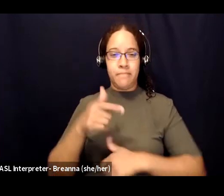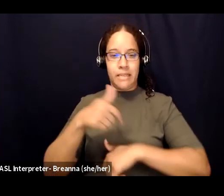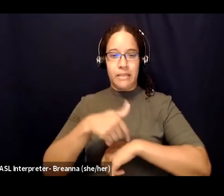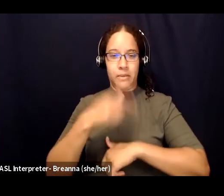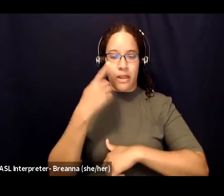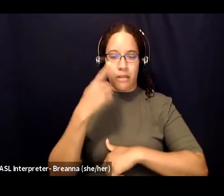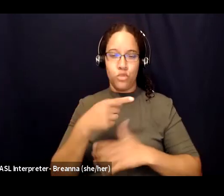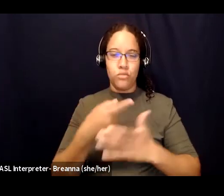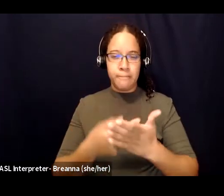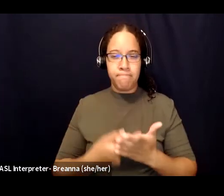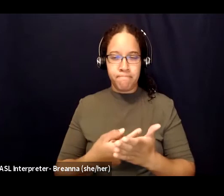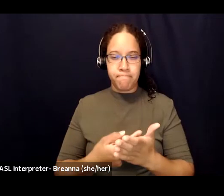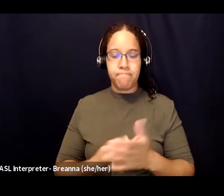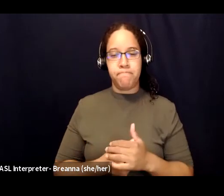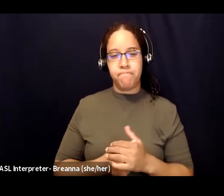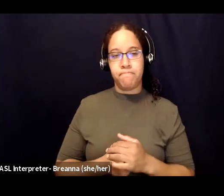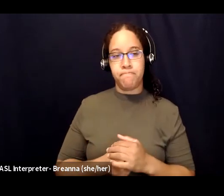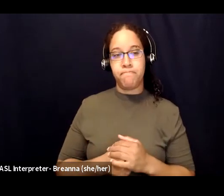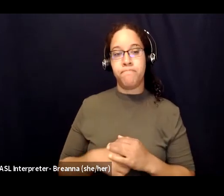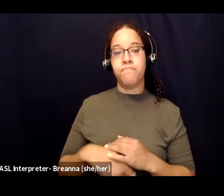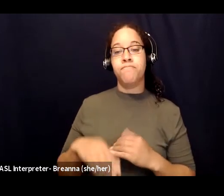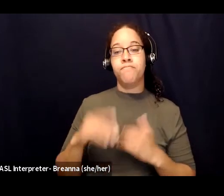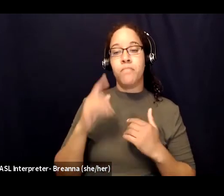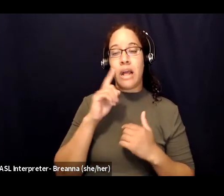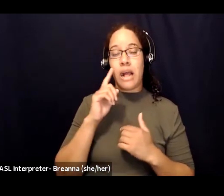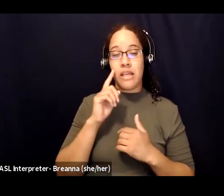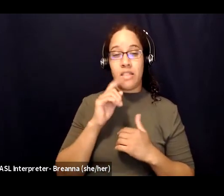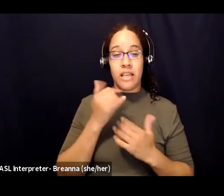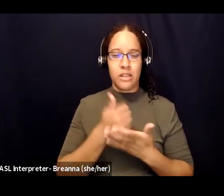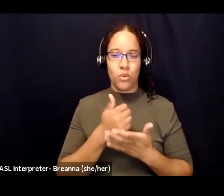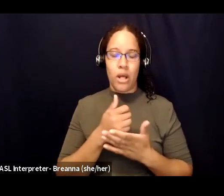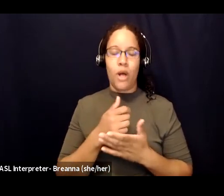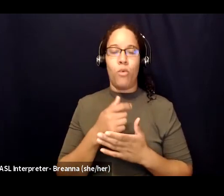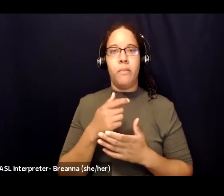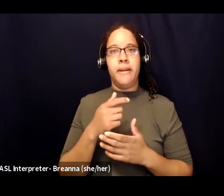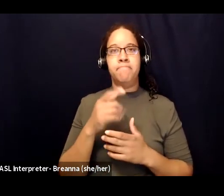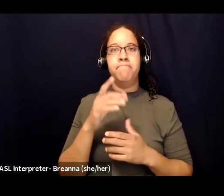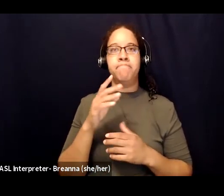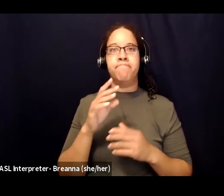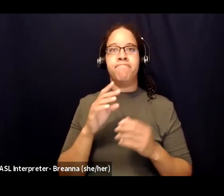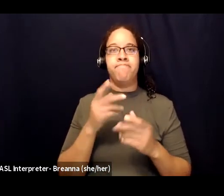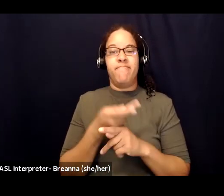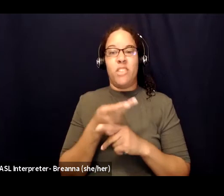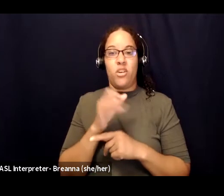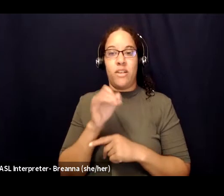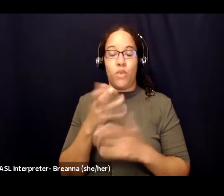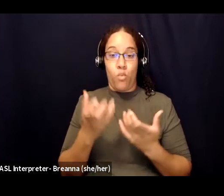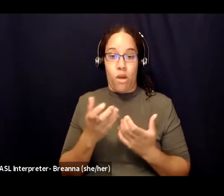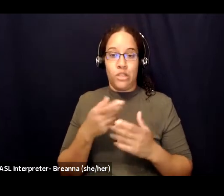more clarity about whether or not you want to talk about your past experiences related to abuse so just thinking about where you are today